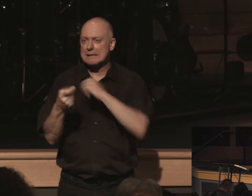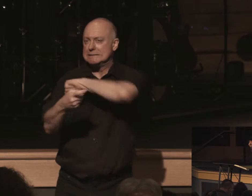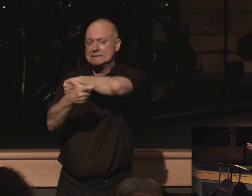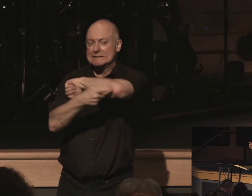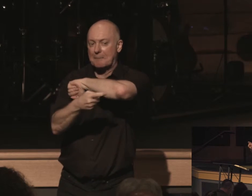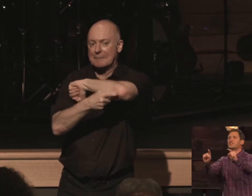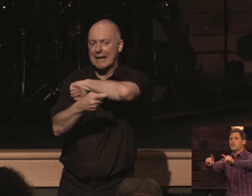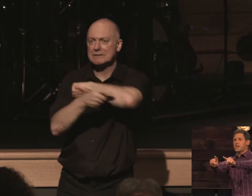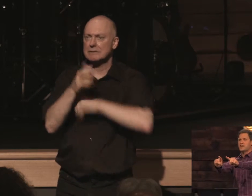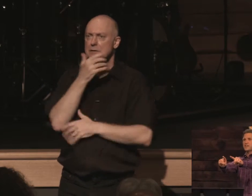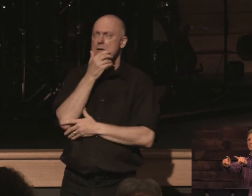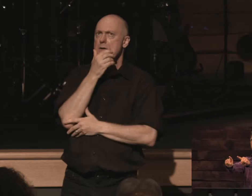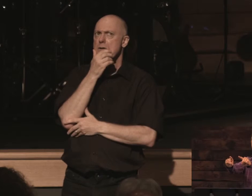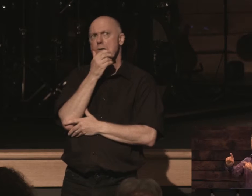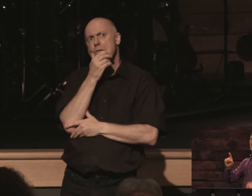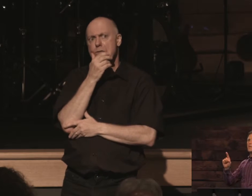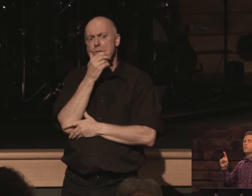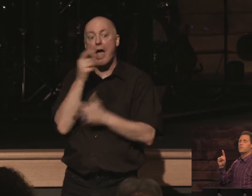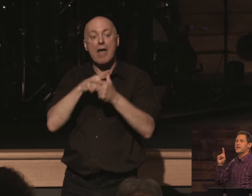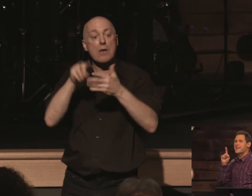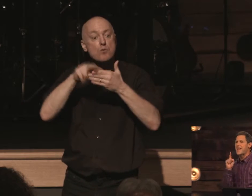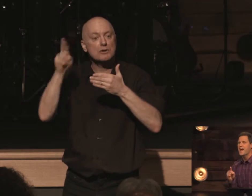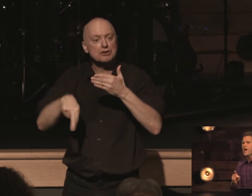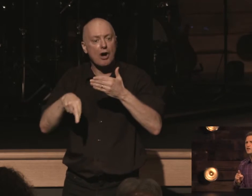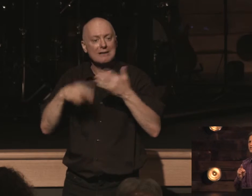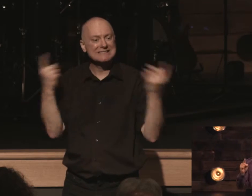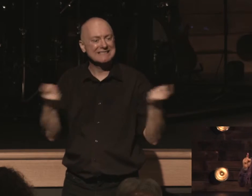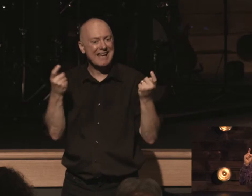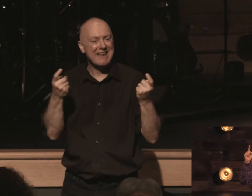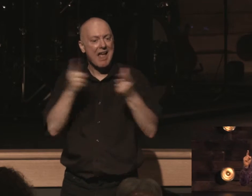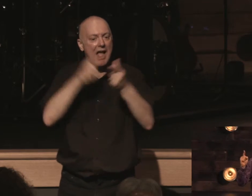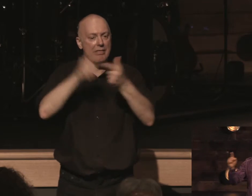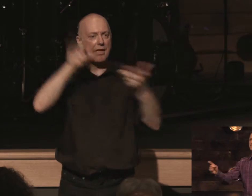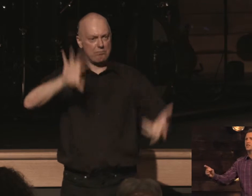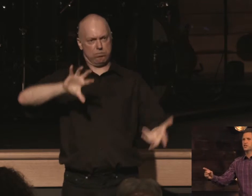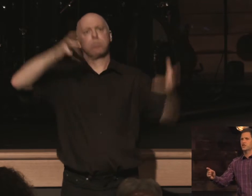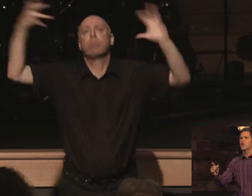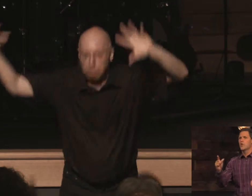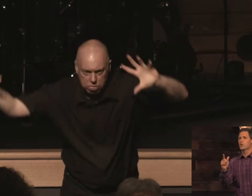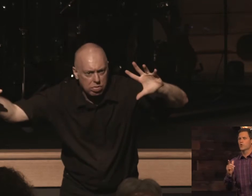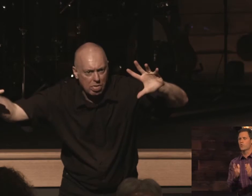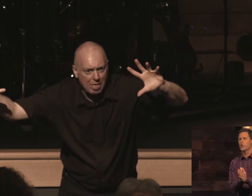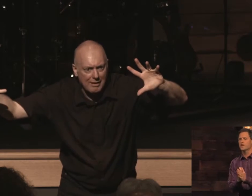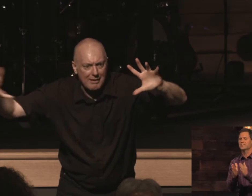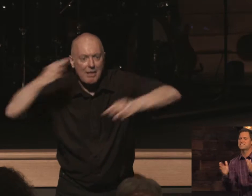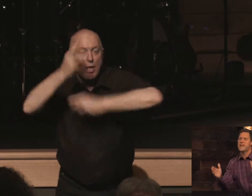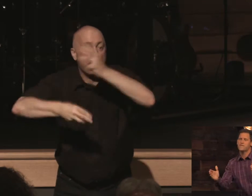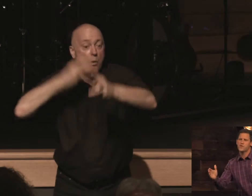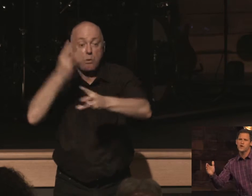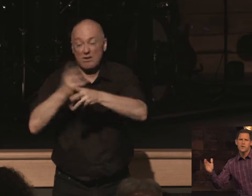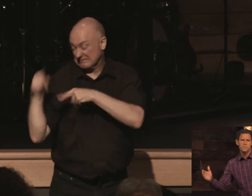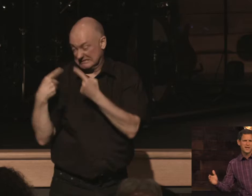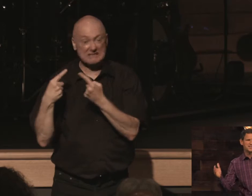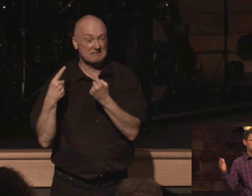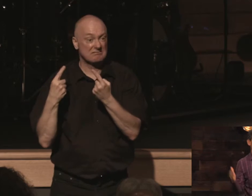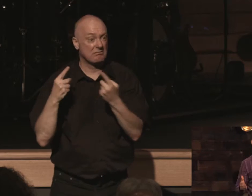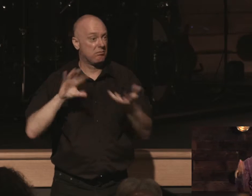result in sin listen that would bring chaos and devastation where the world has never been the same